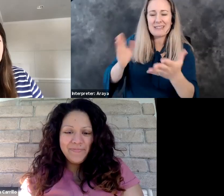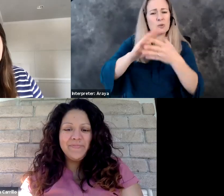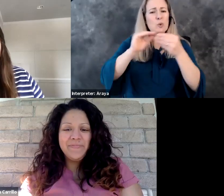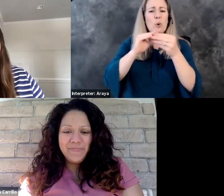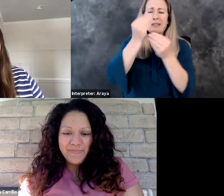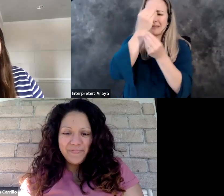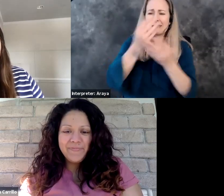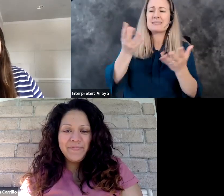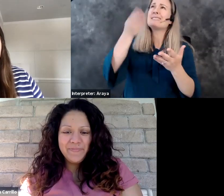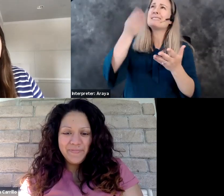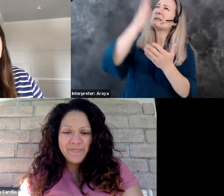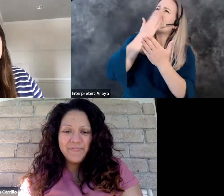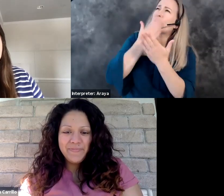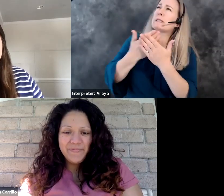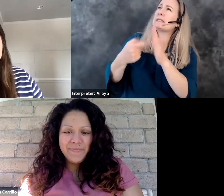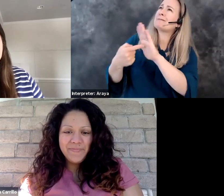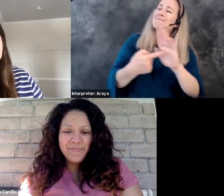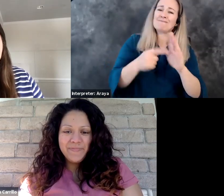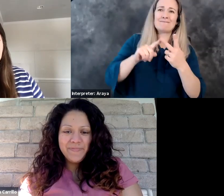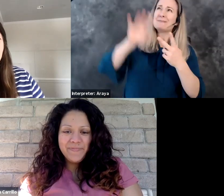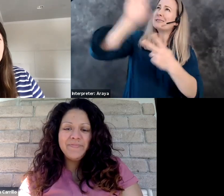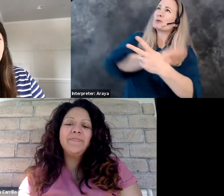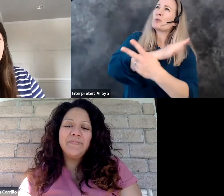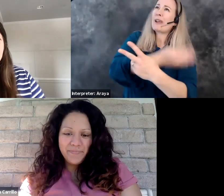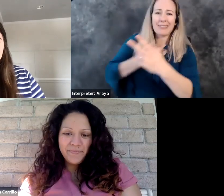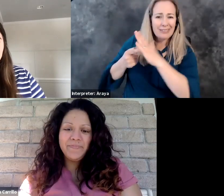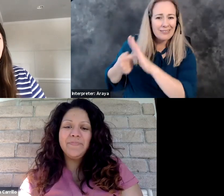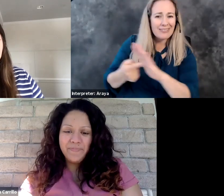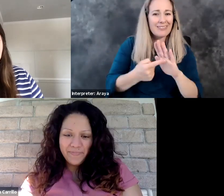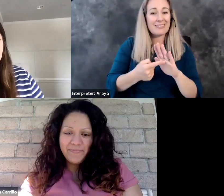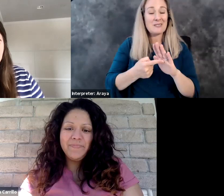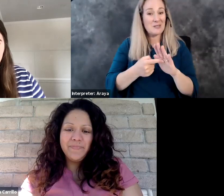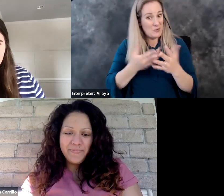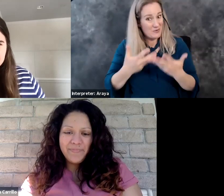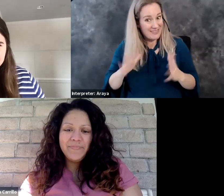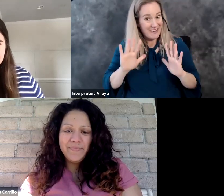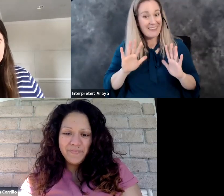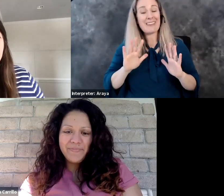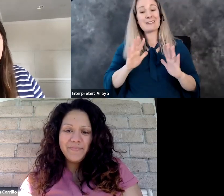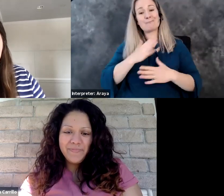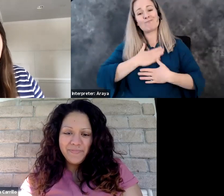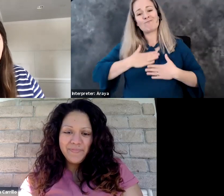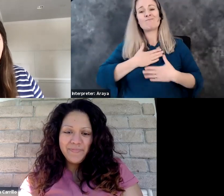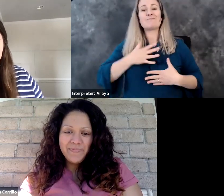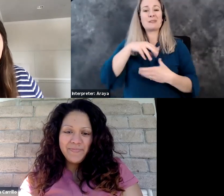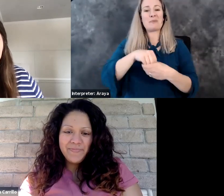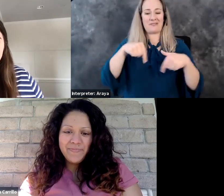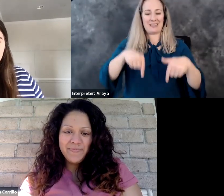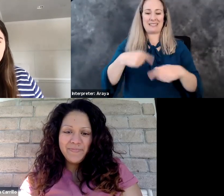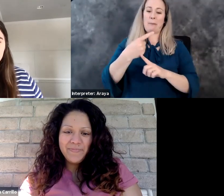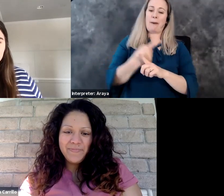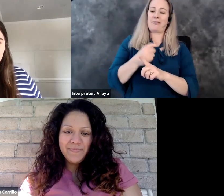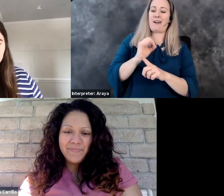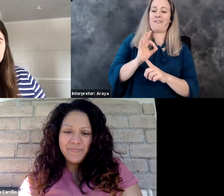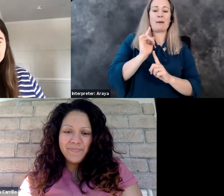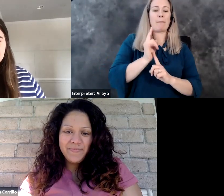and strength. Um, so it's all with that. It's been a blessing to be involved in this month of moments, hearing